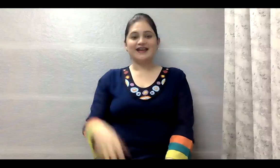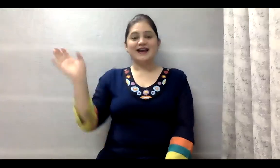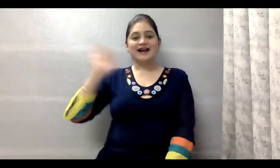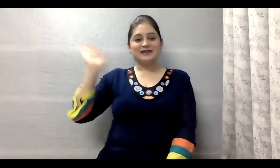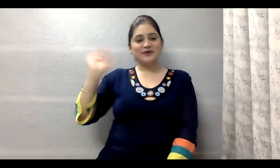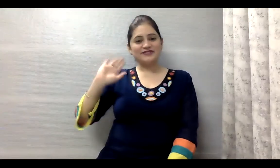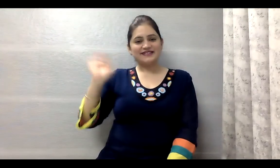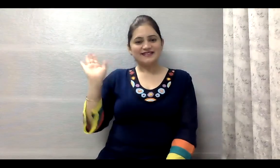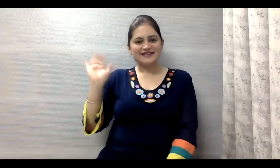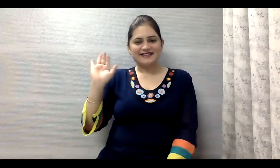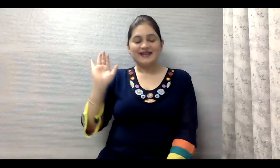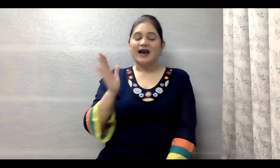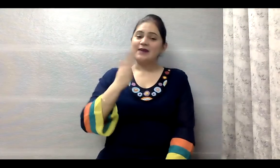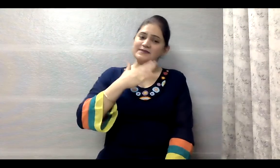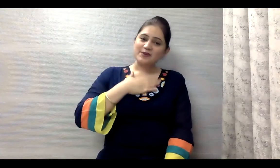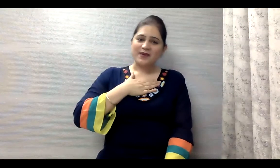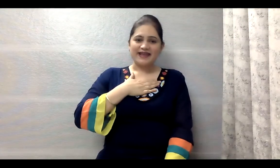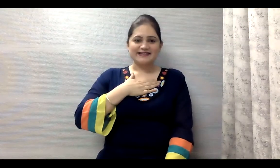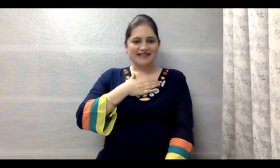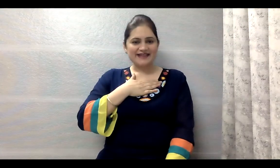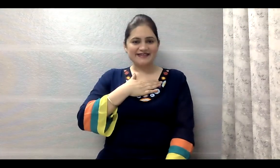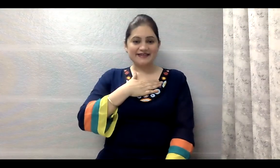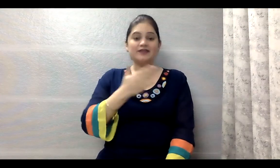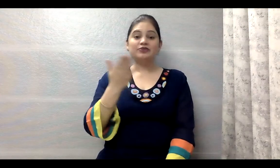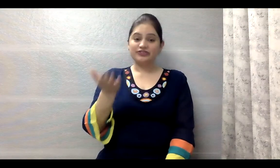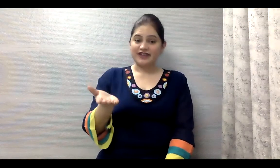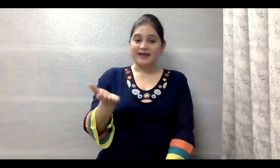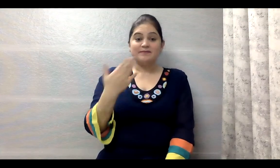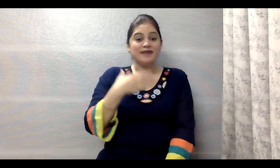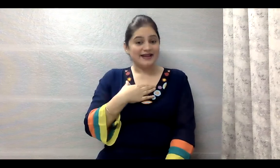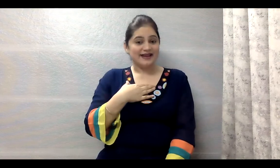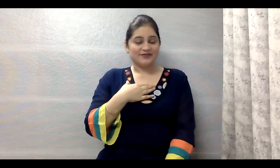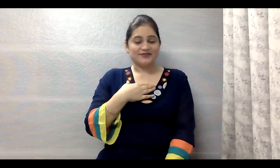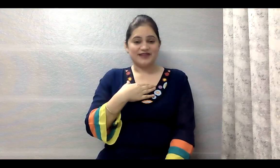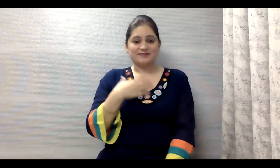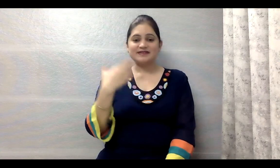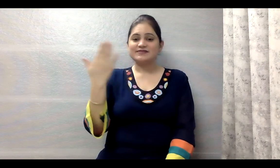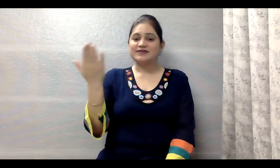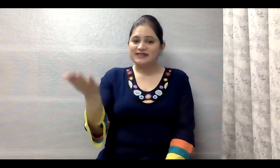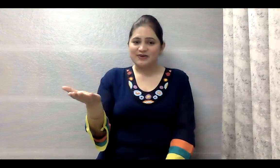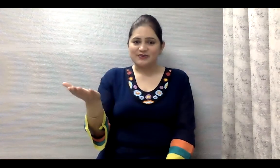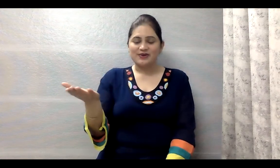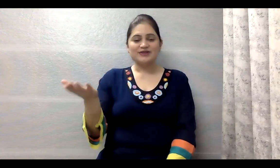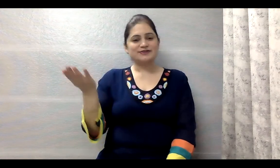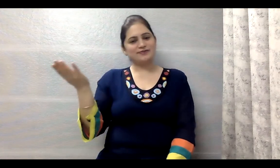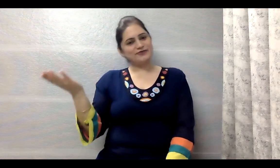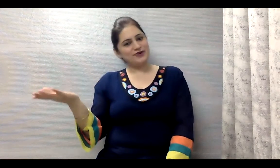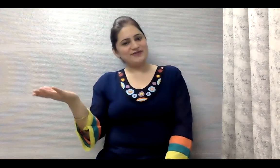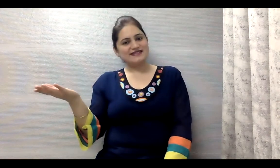Hello children, I'm so excited to share my love of numbers with you. So before we